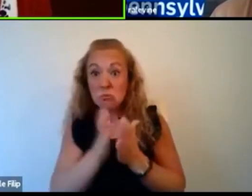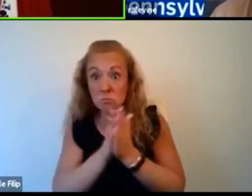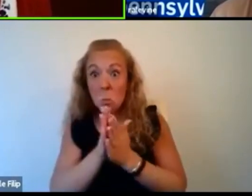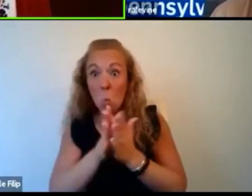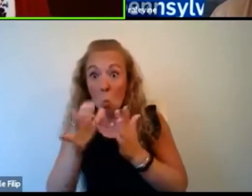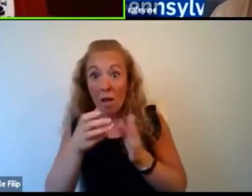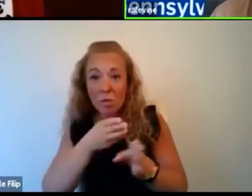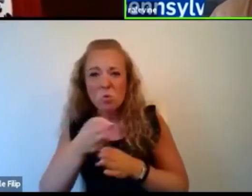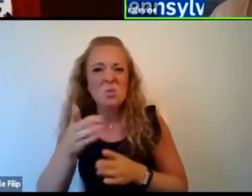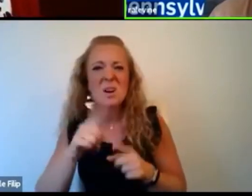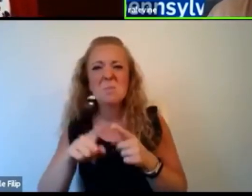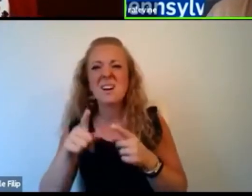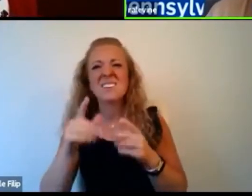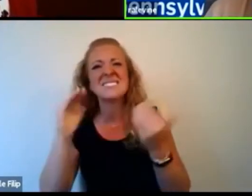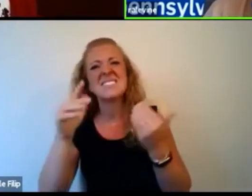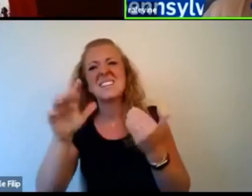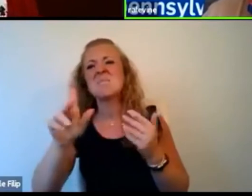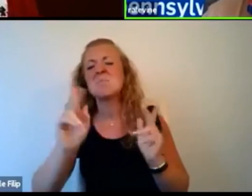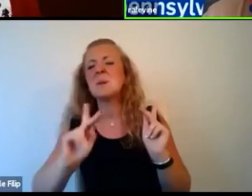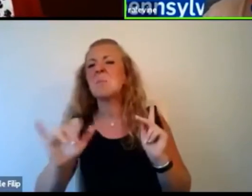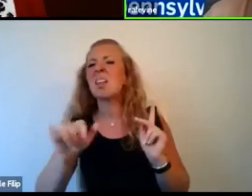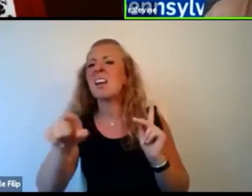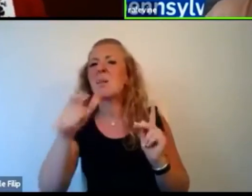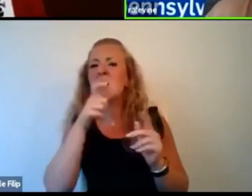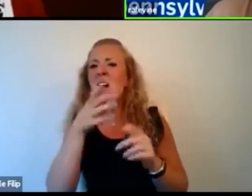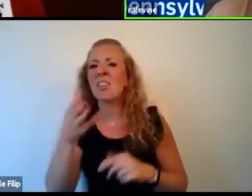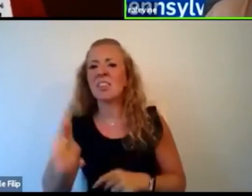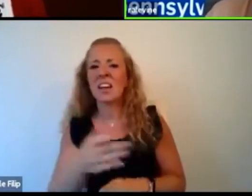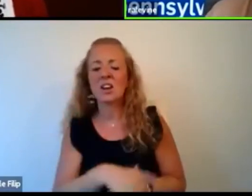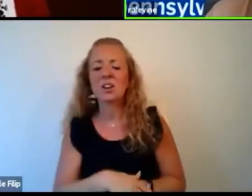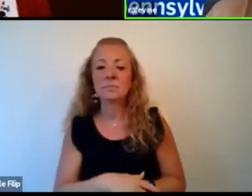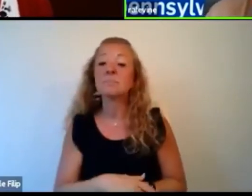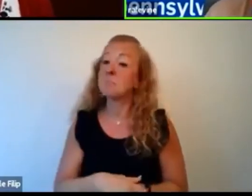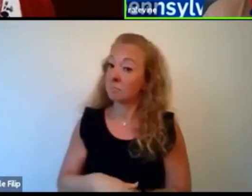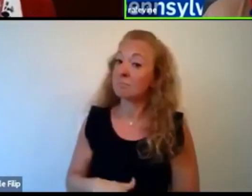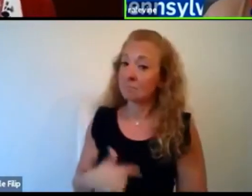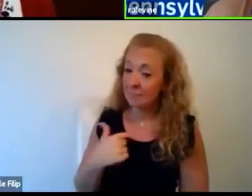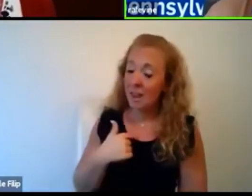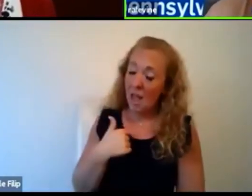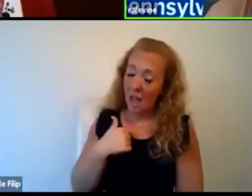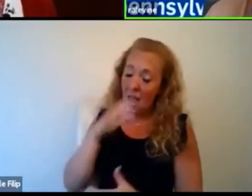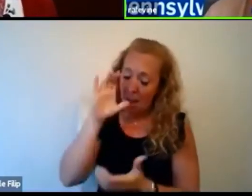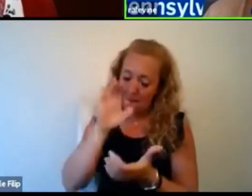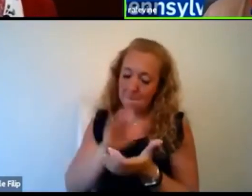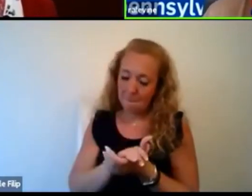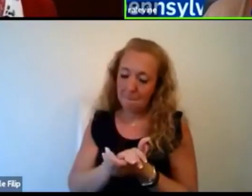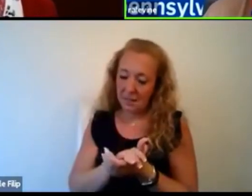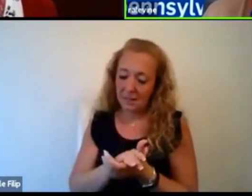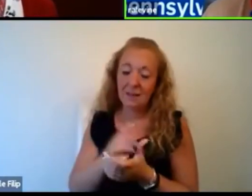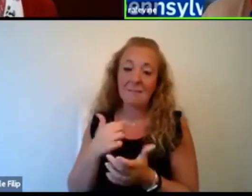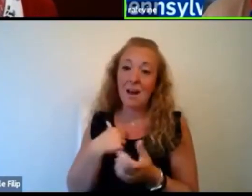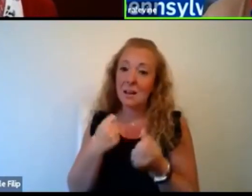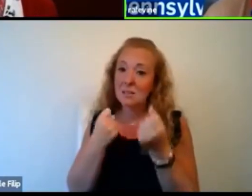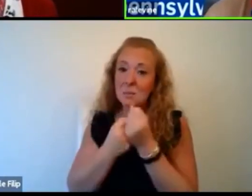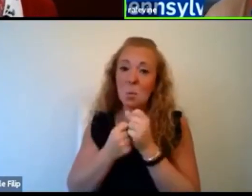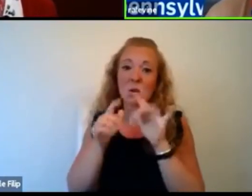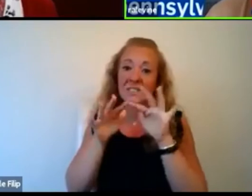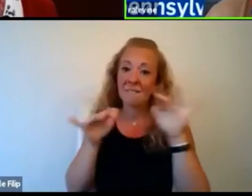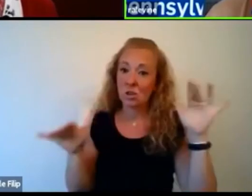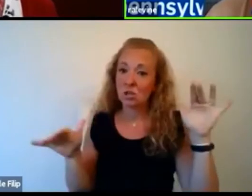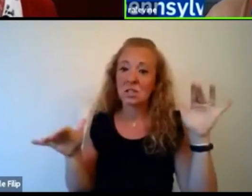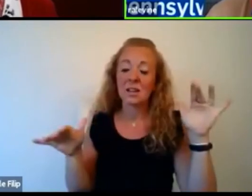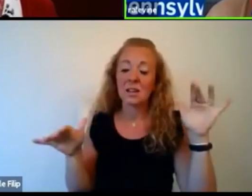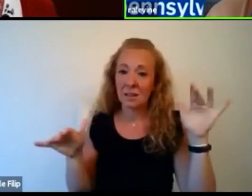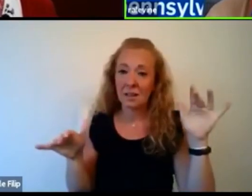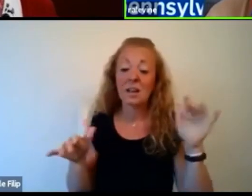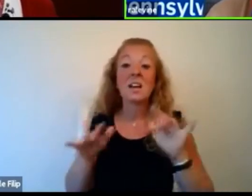STEM field? Mm-hmm. Well, so I am a, a, a, biggest believer, um, and the biggest supporter of diversity that you will find. I